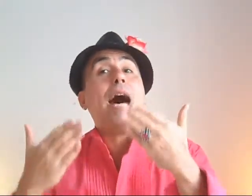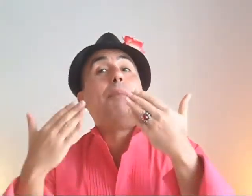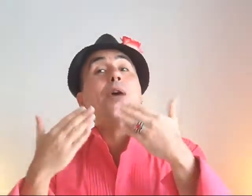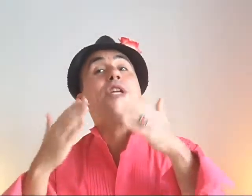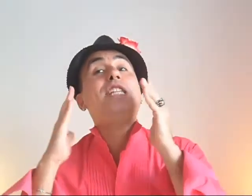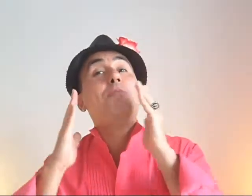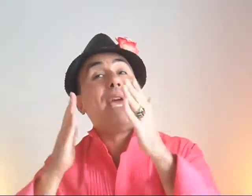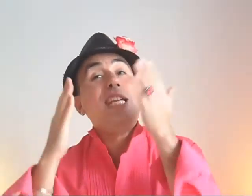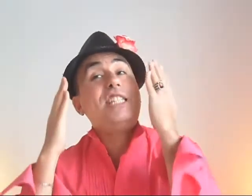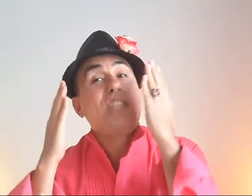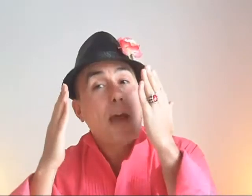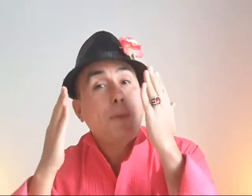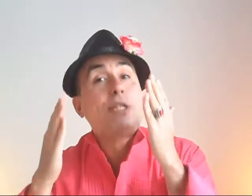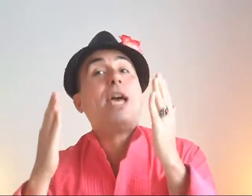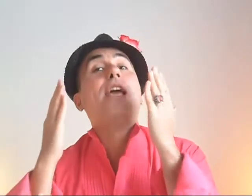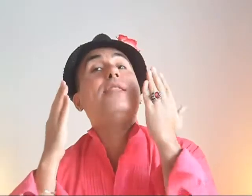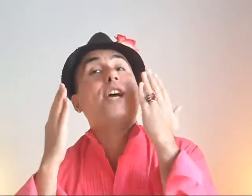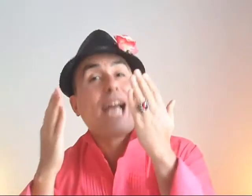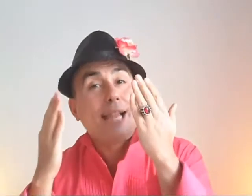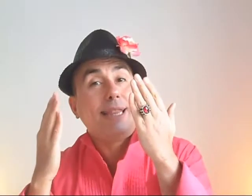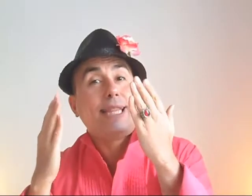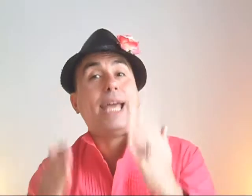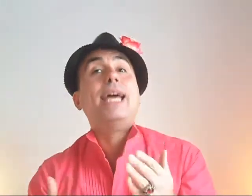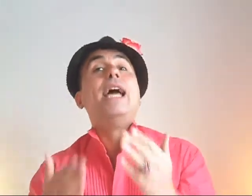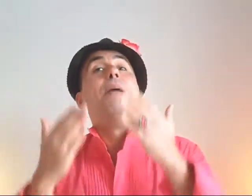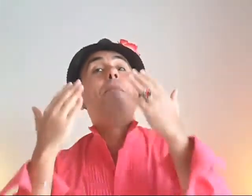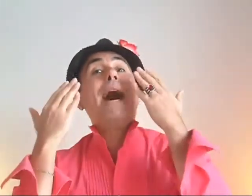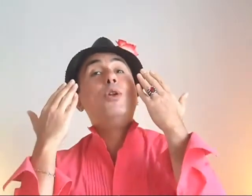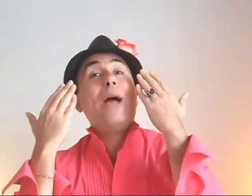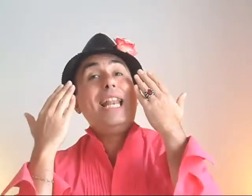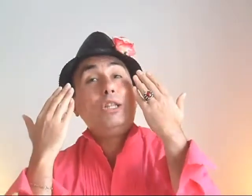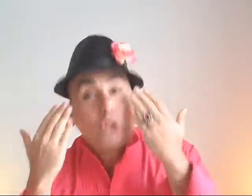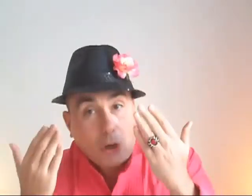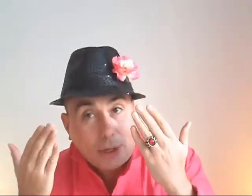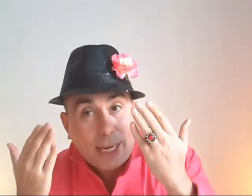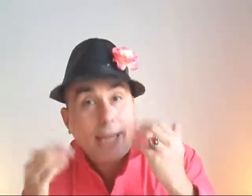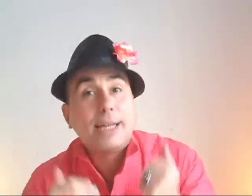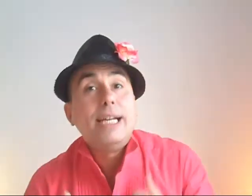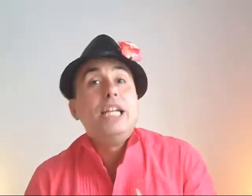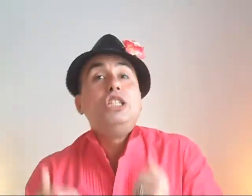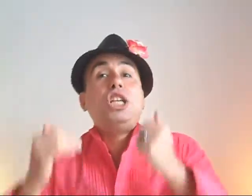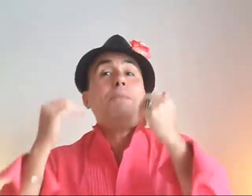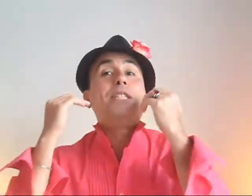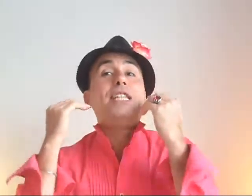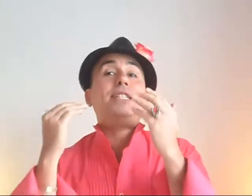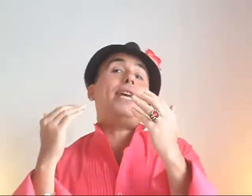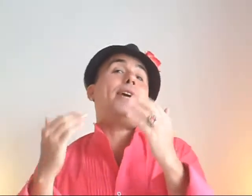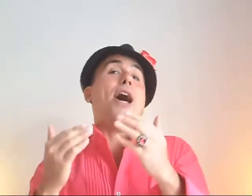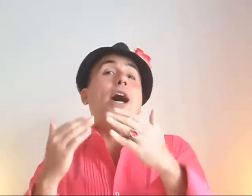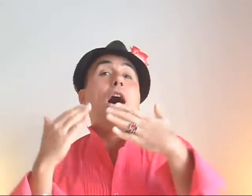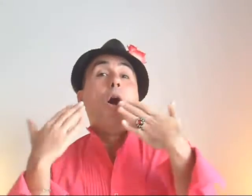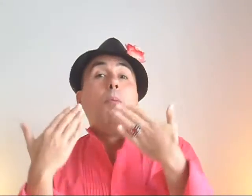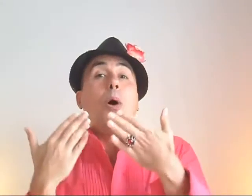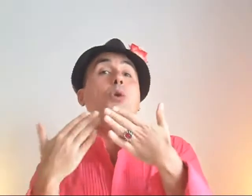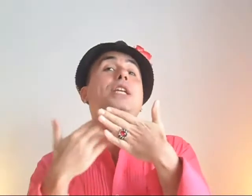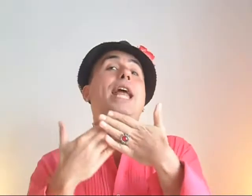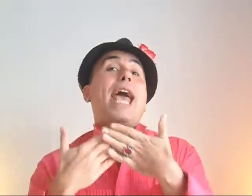about his main interpreter in the cante, Manuel Torre, gypsy singer, born in